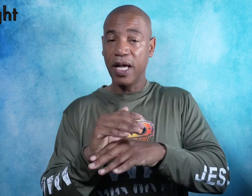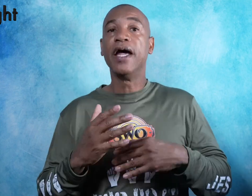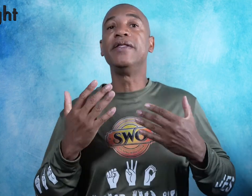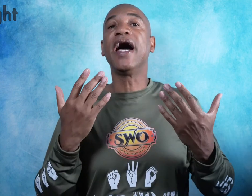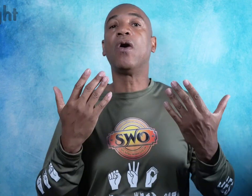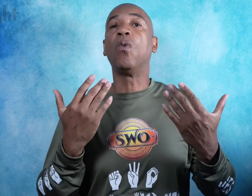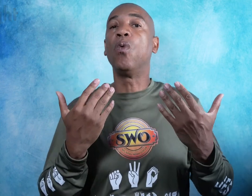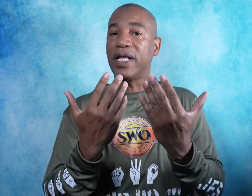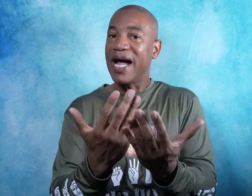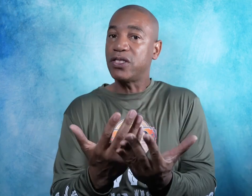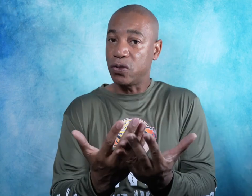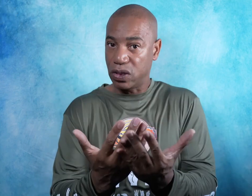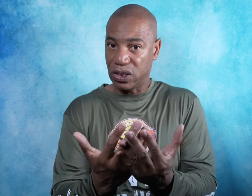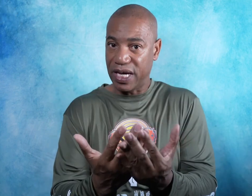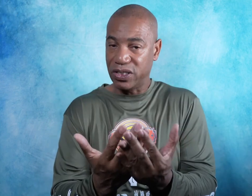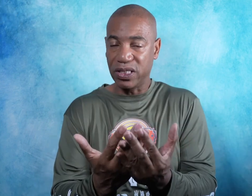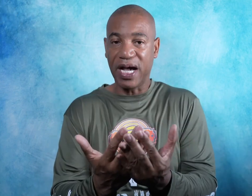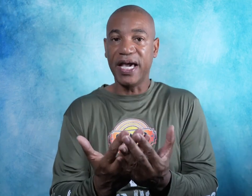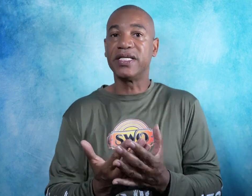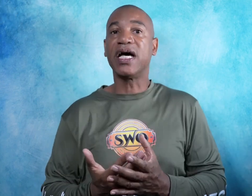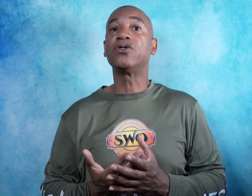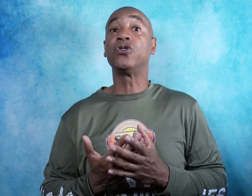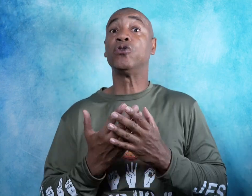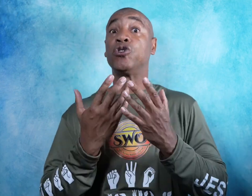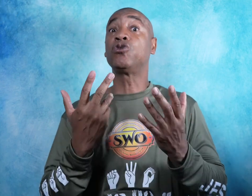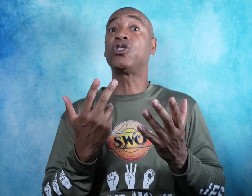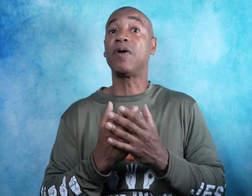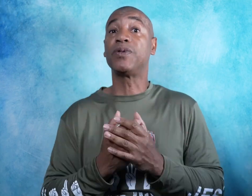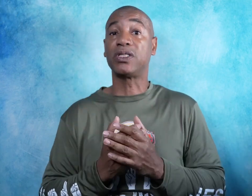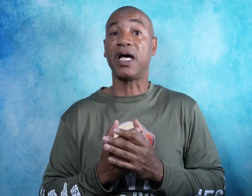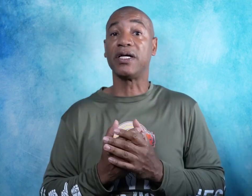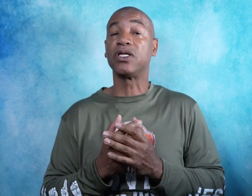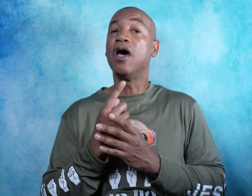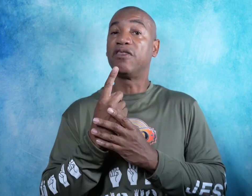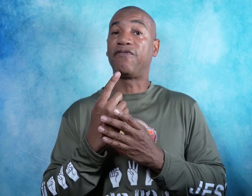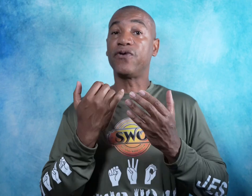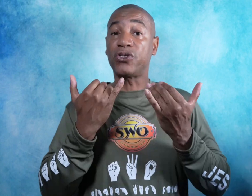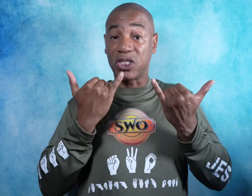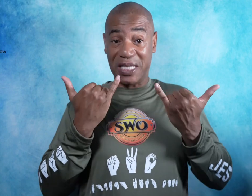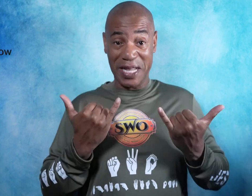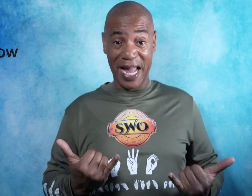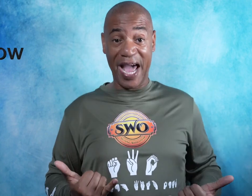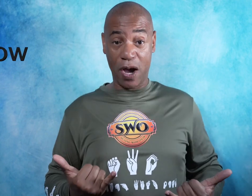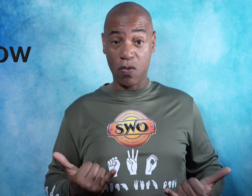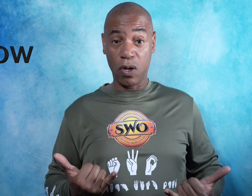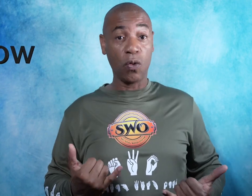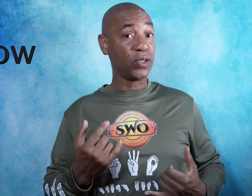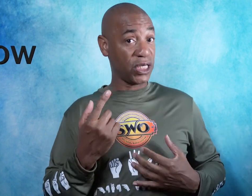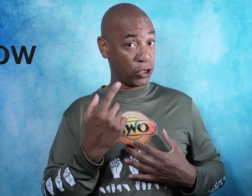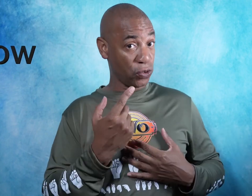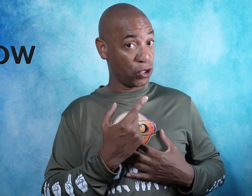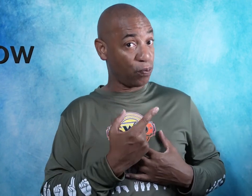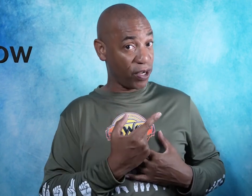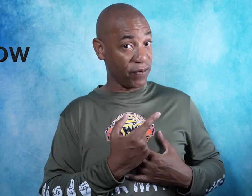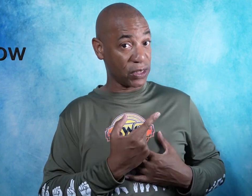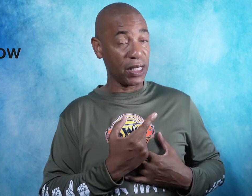Now what I do to sign tonight is I'll do two separate signs. The first is now. Which I showed you previously.